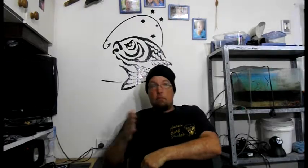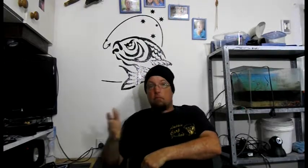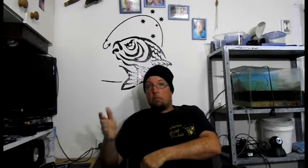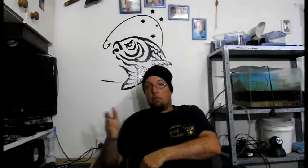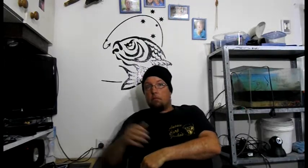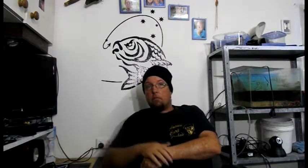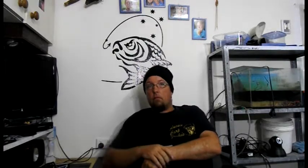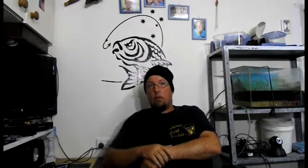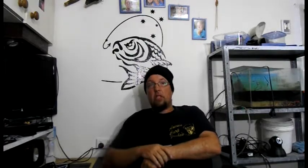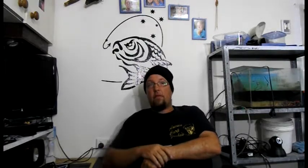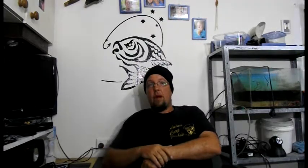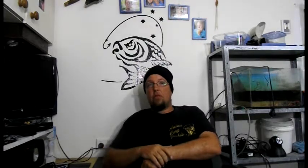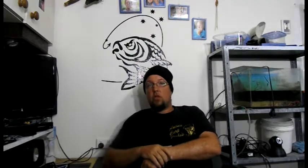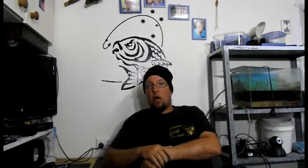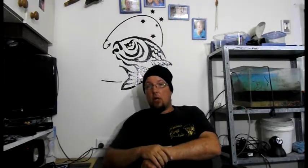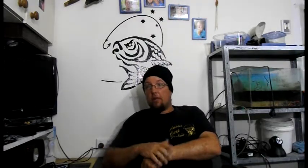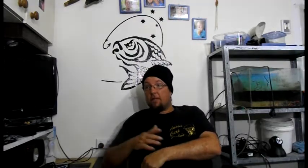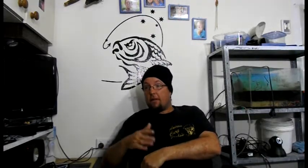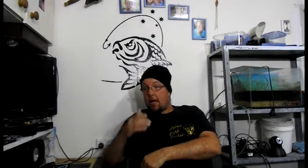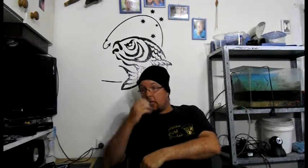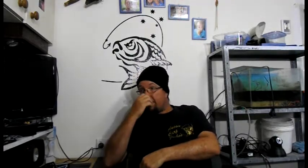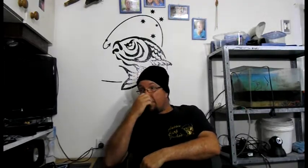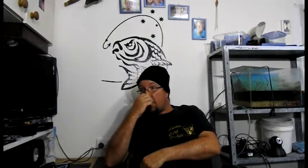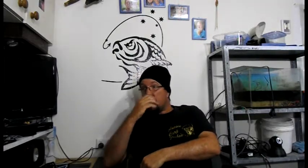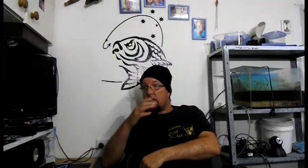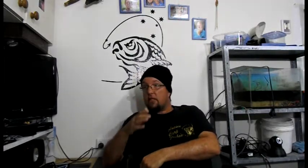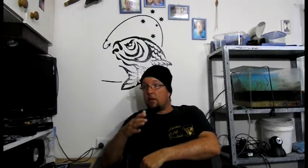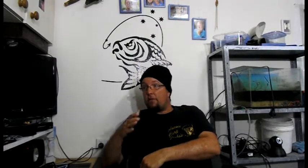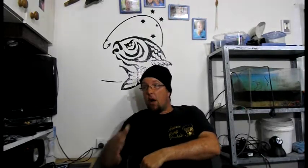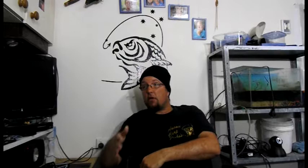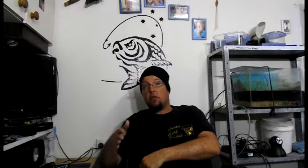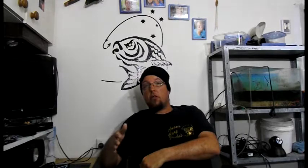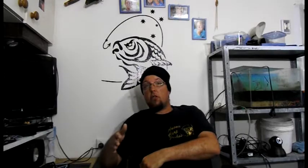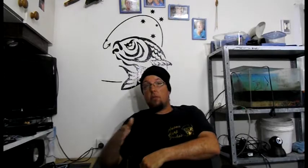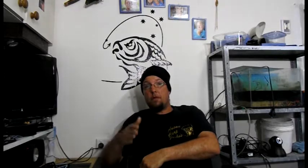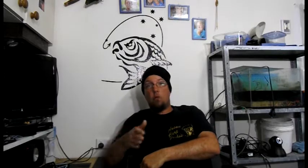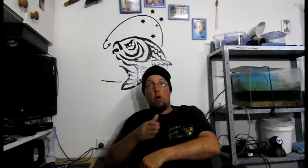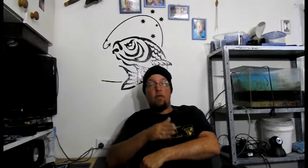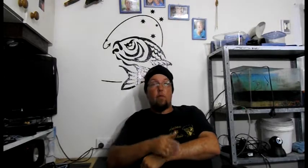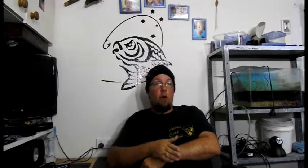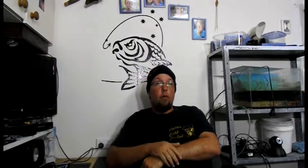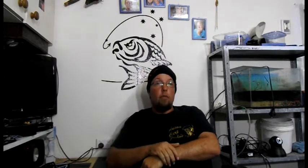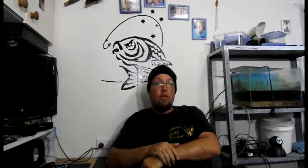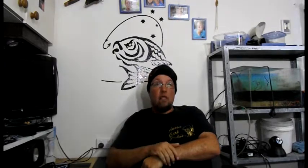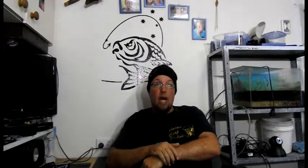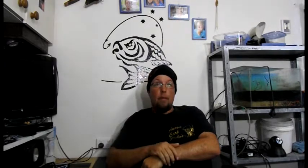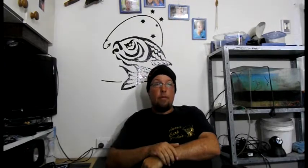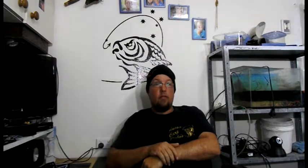Again, most of them haven't died off. They're actually finding this virus to be more of a problem than the carp itself.